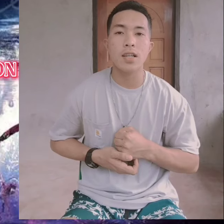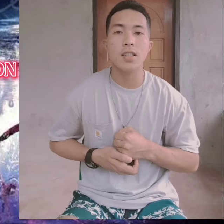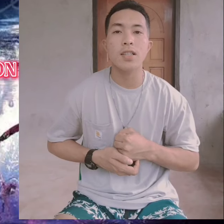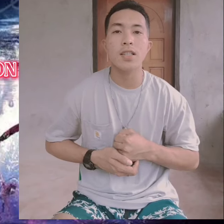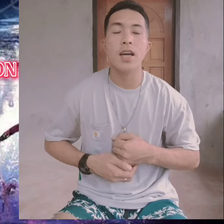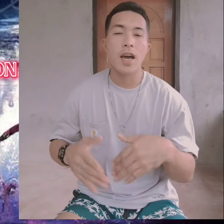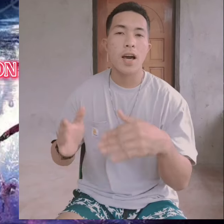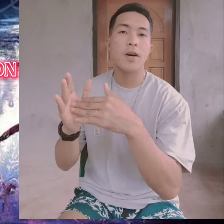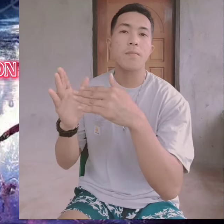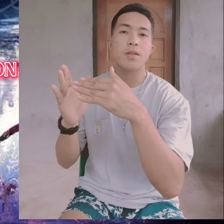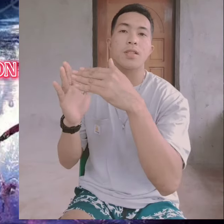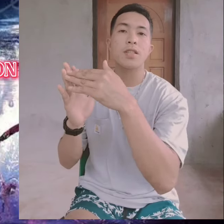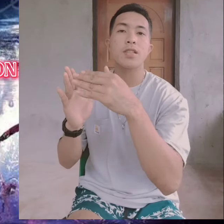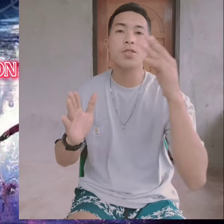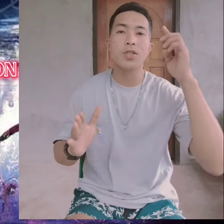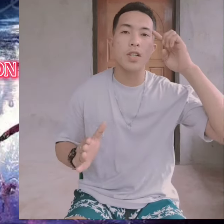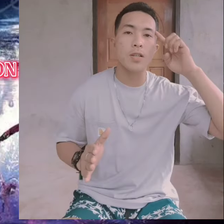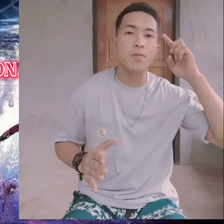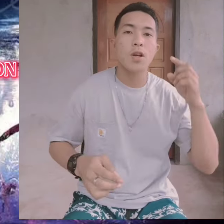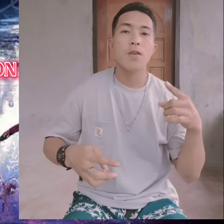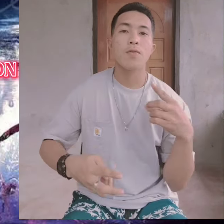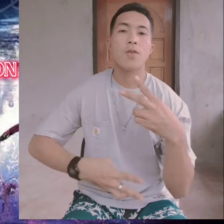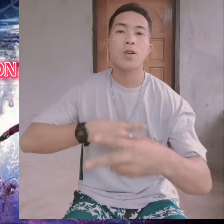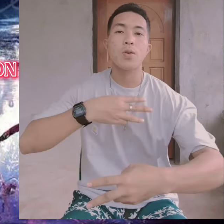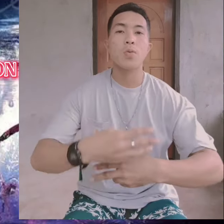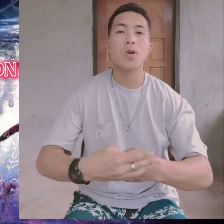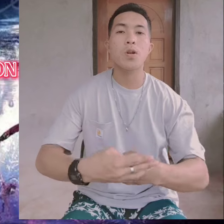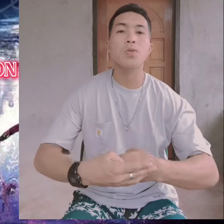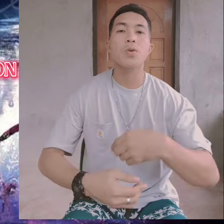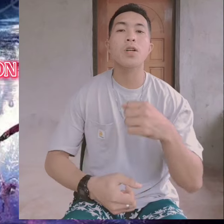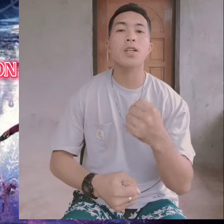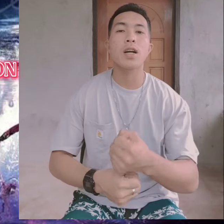A million dreams for the world we're gonna make